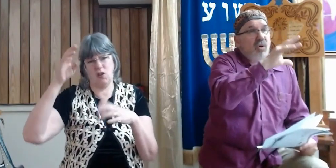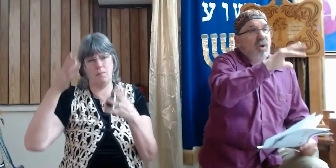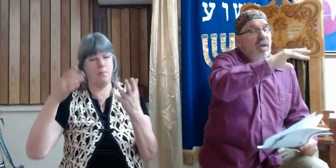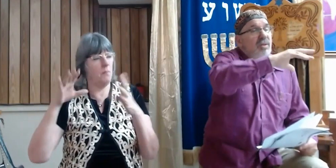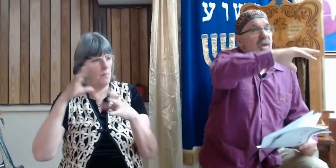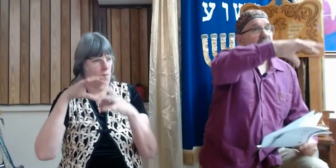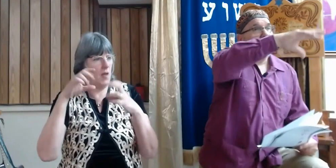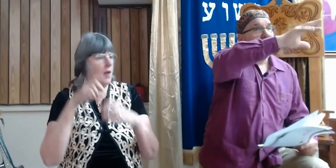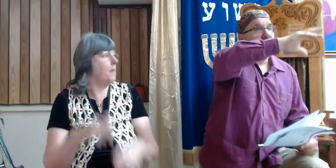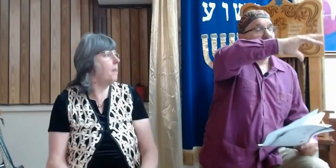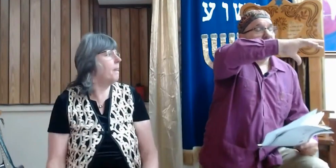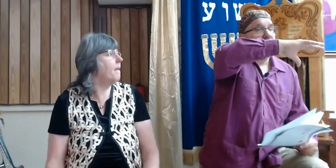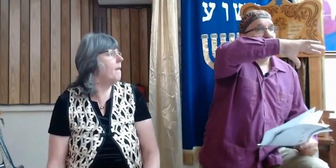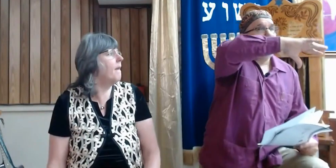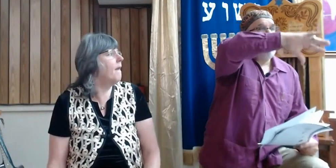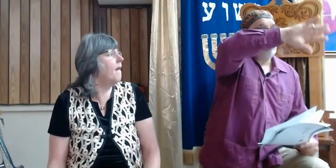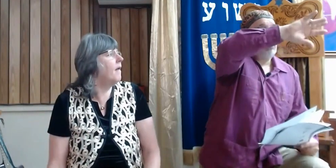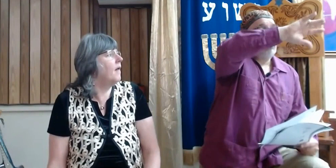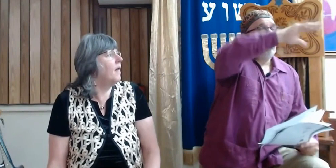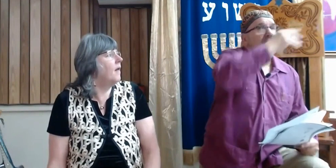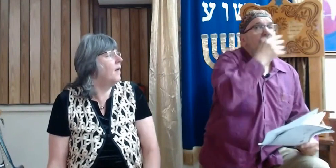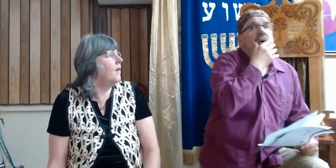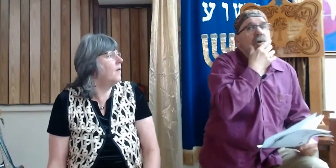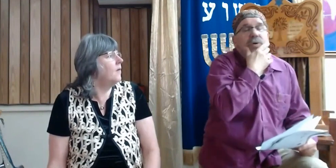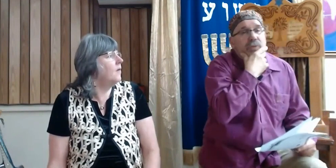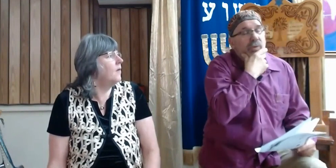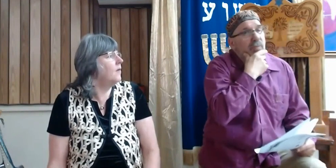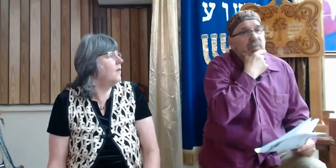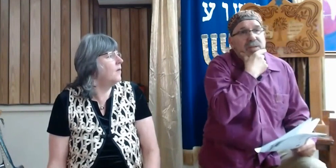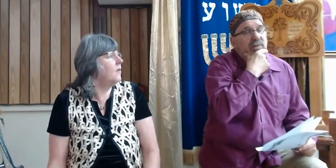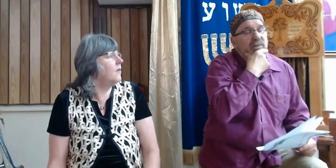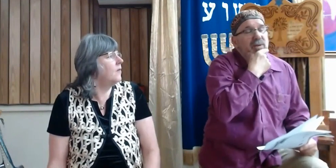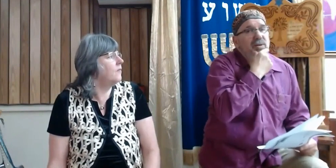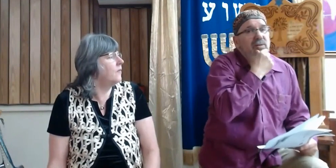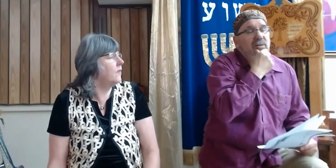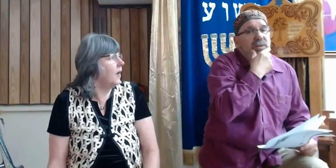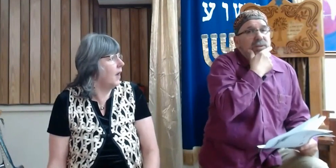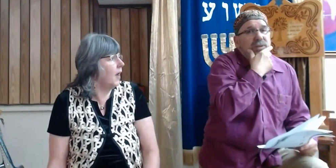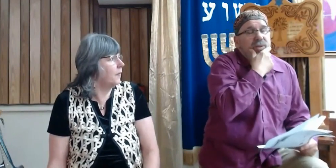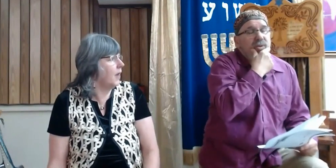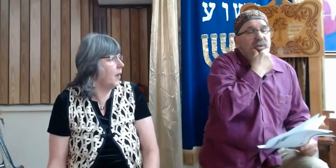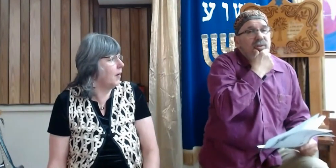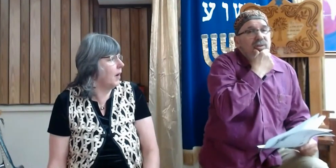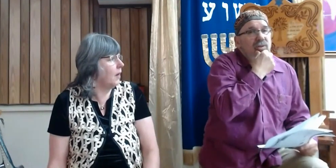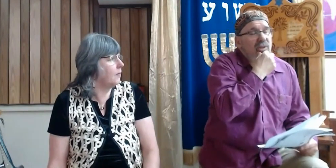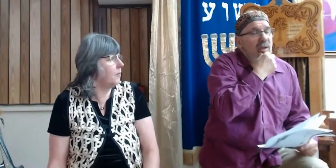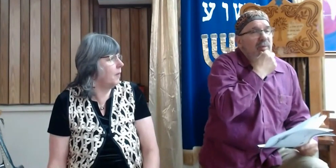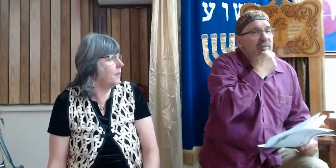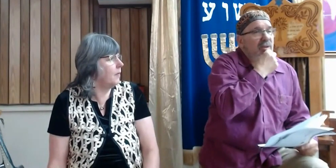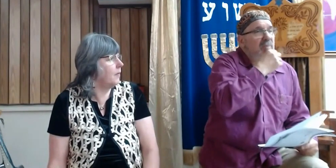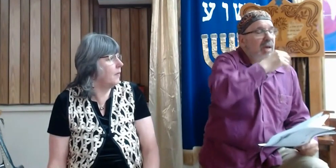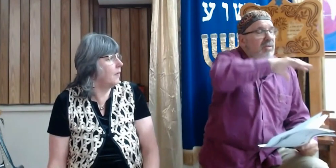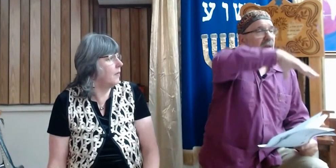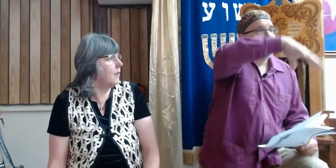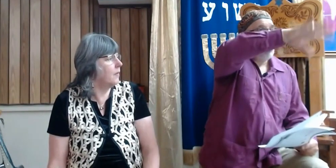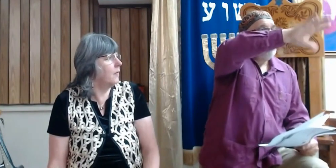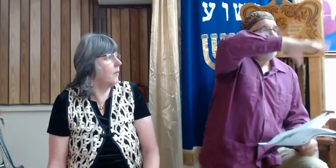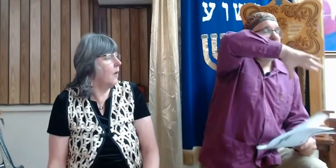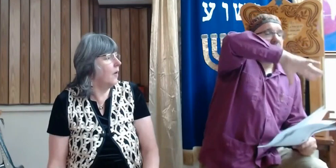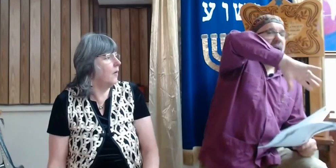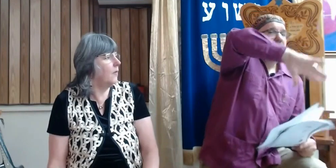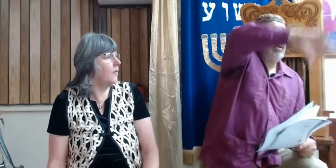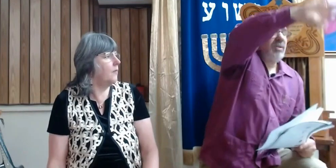So, they went, oh, no, no, a mix of Shem or J-Path.